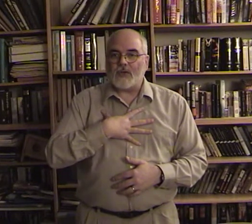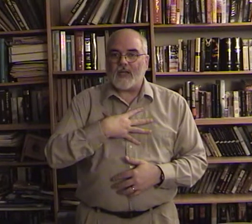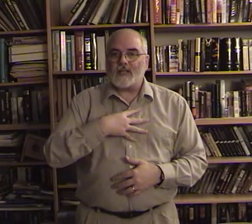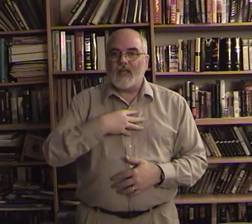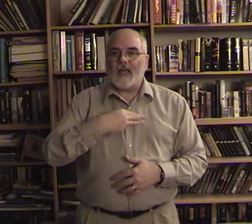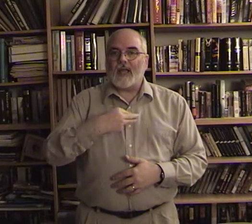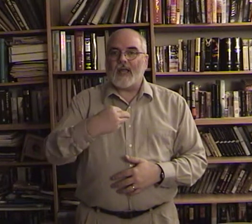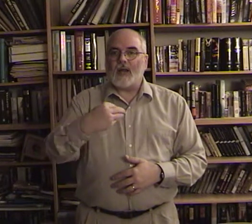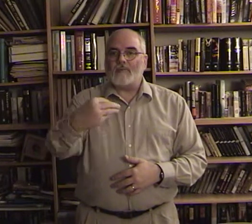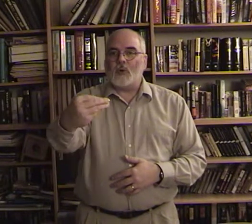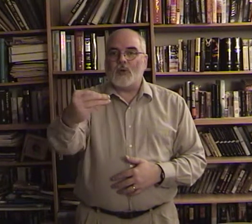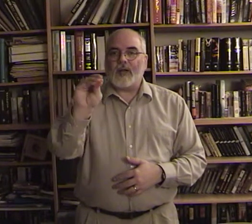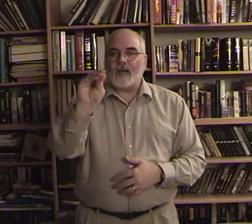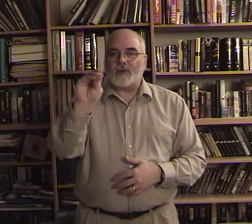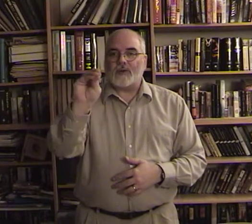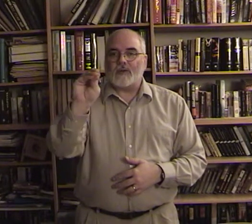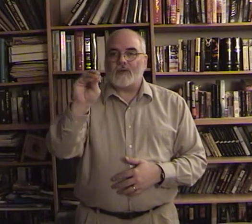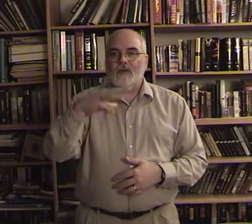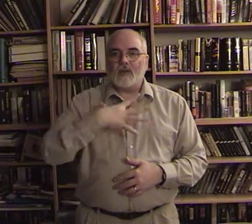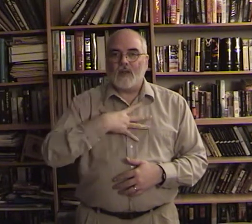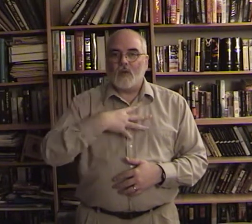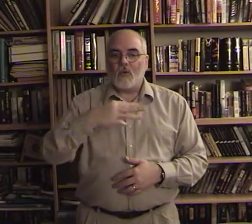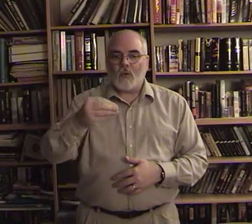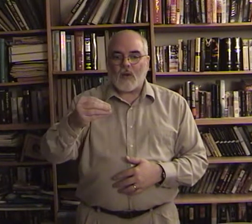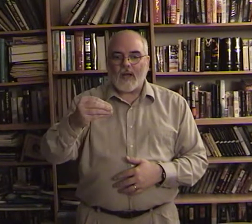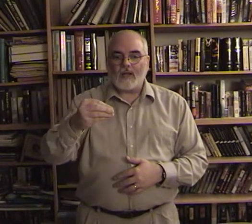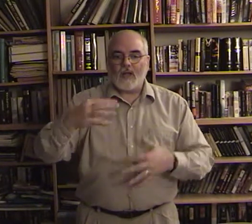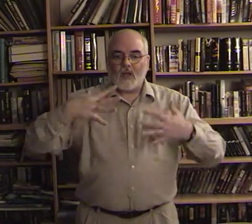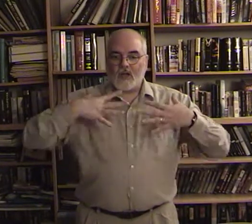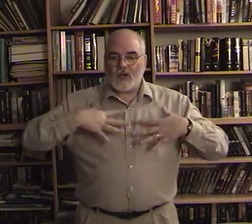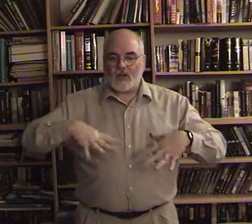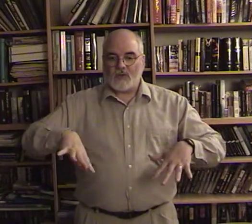chest and kind of pull it out white clothes